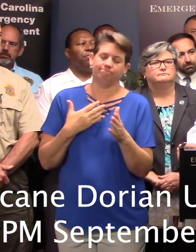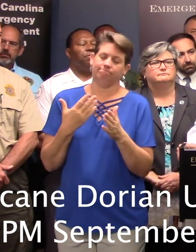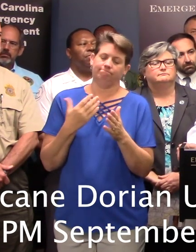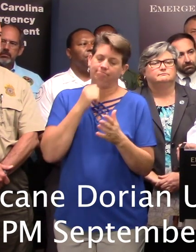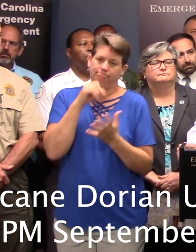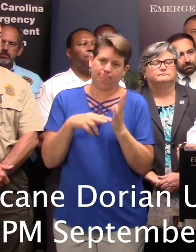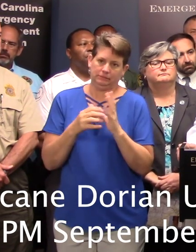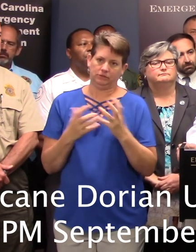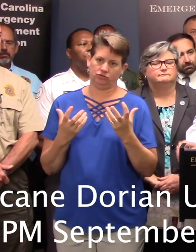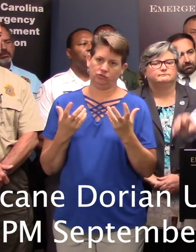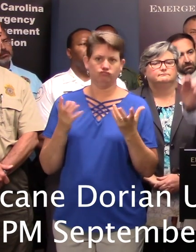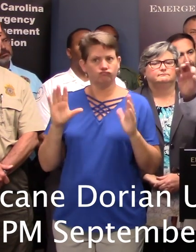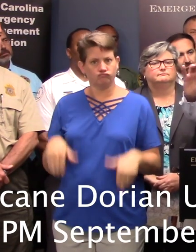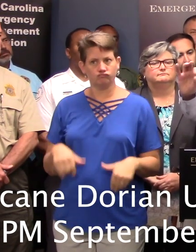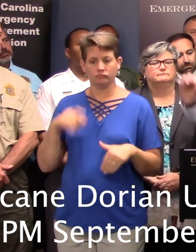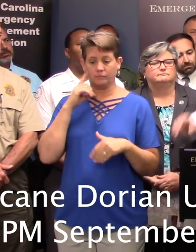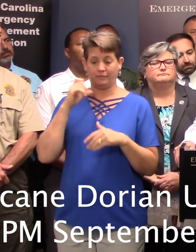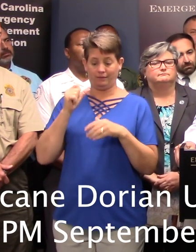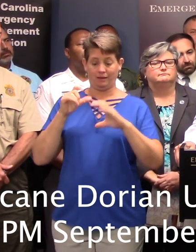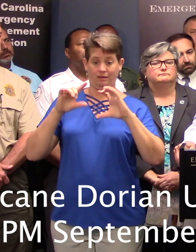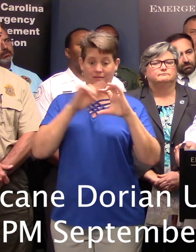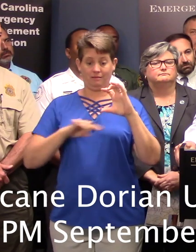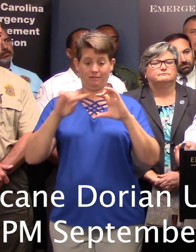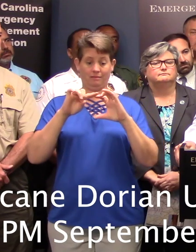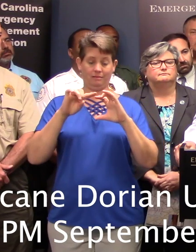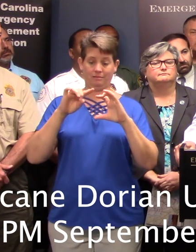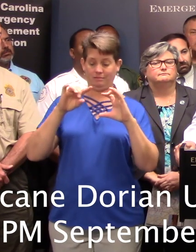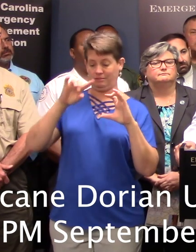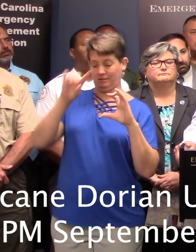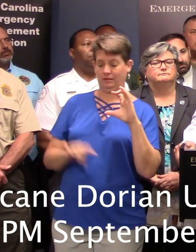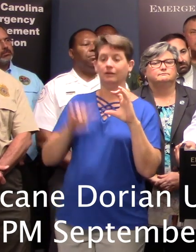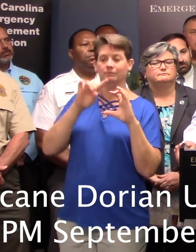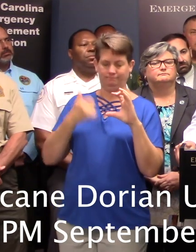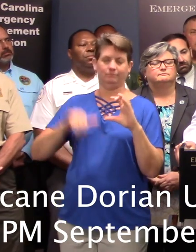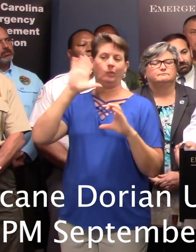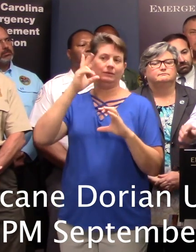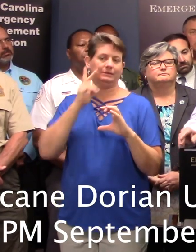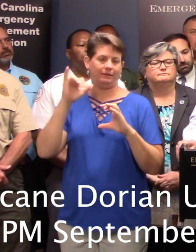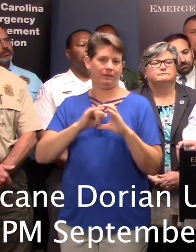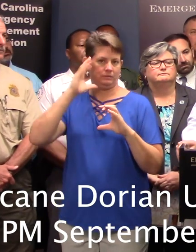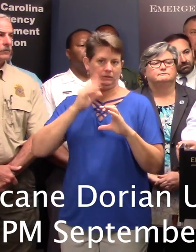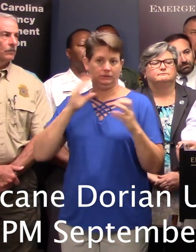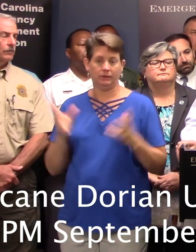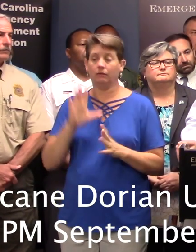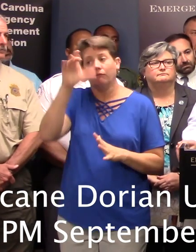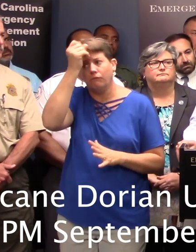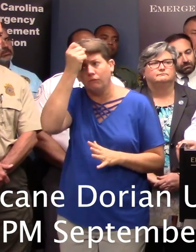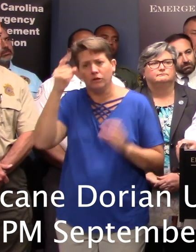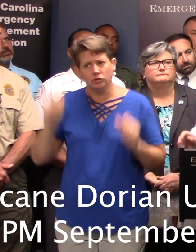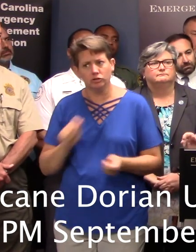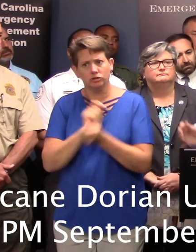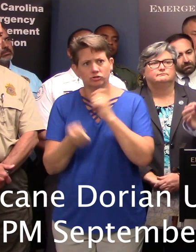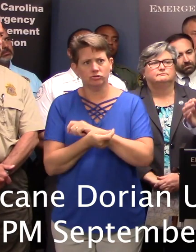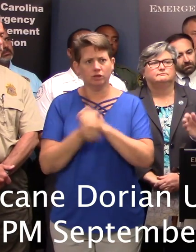much, because right off the edge of the center is where we're going to be unless something changes. Now, it